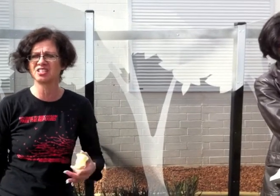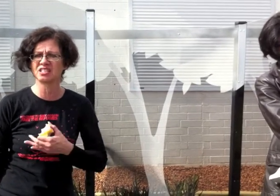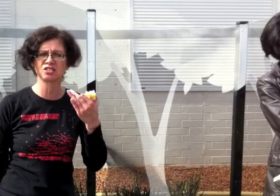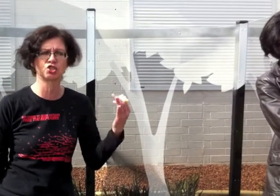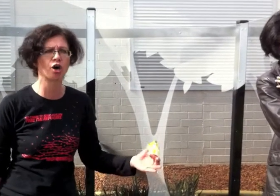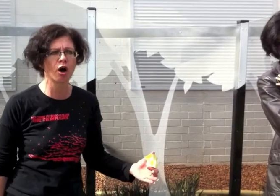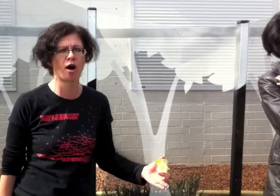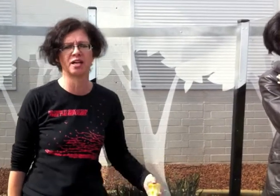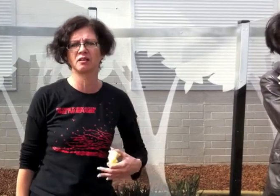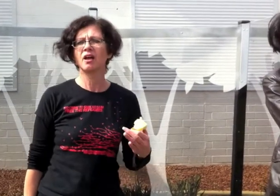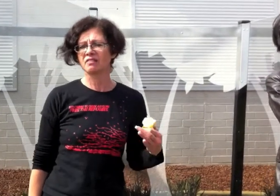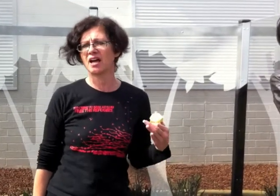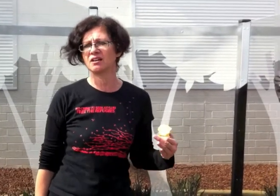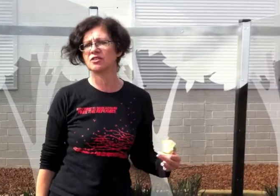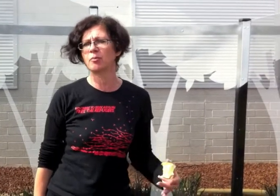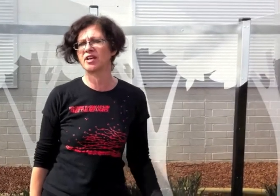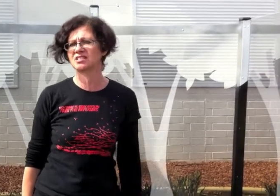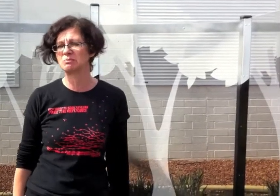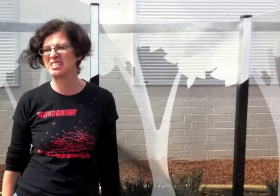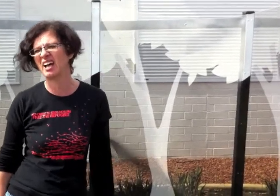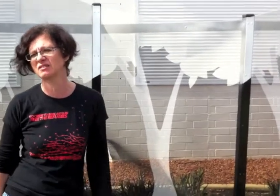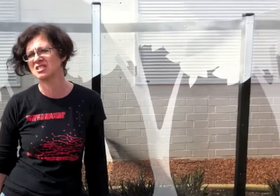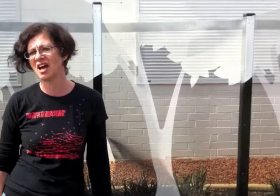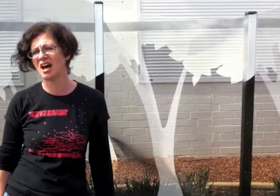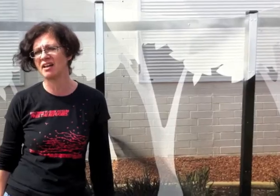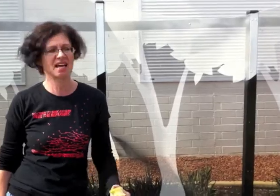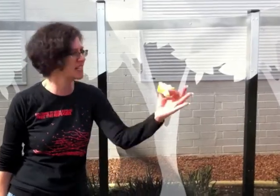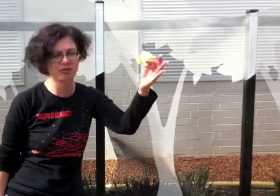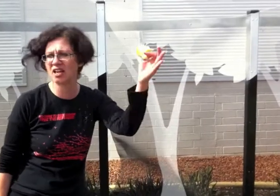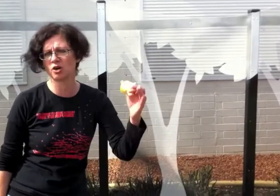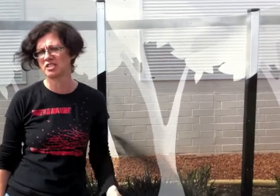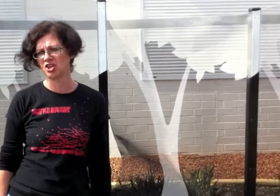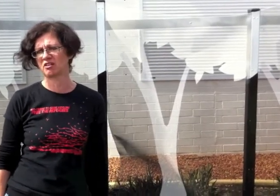obviously so common that even the boys themselves, that's how they know each other.